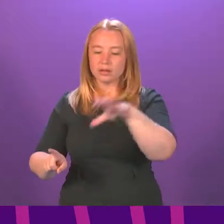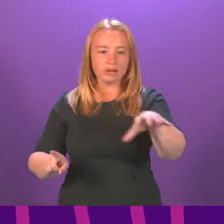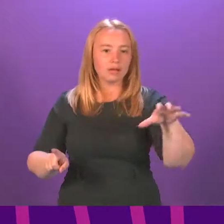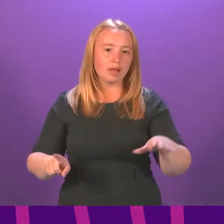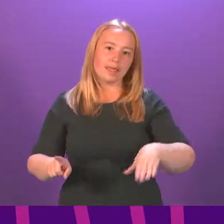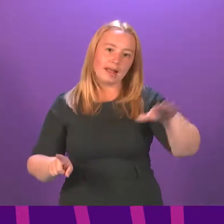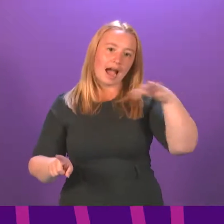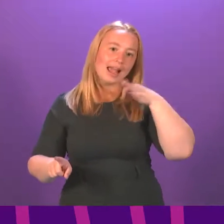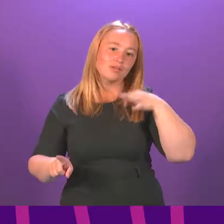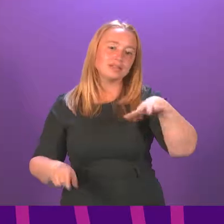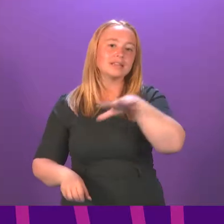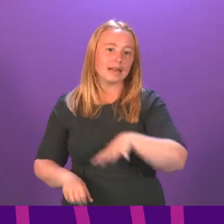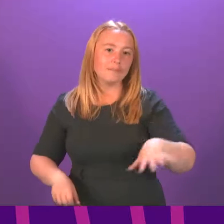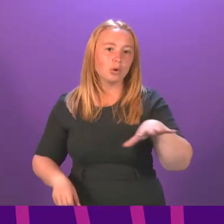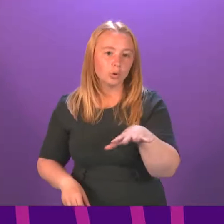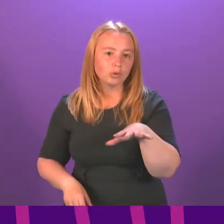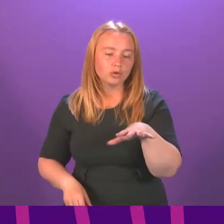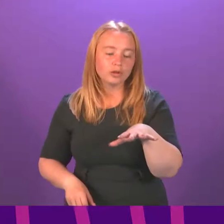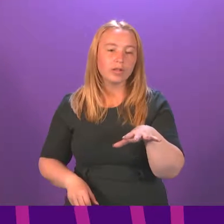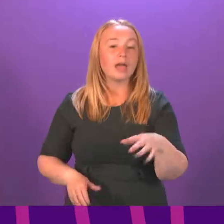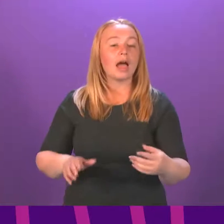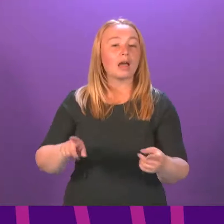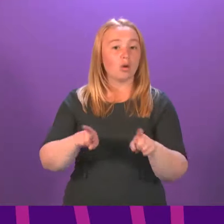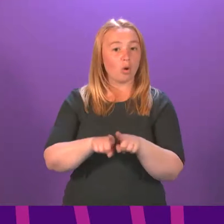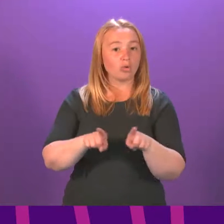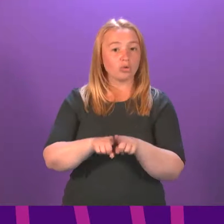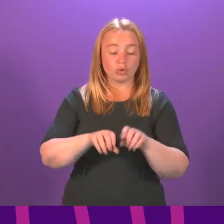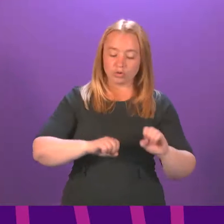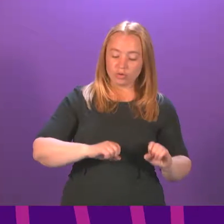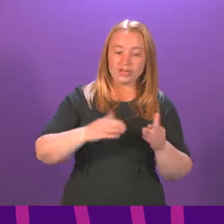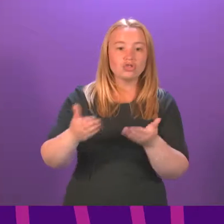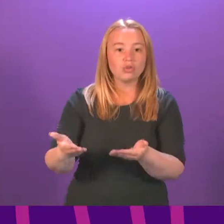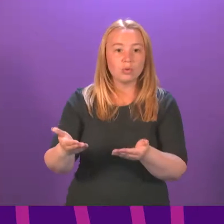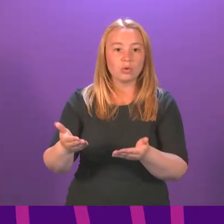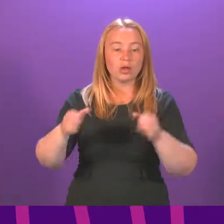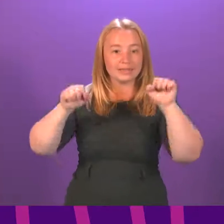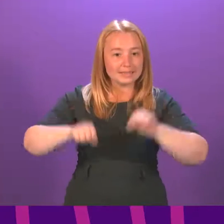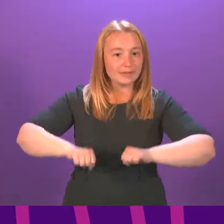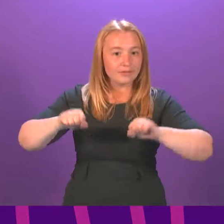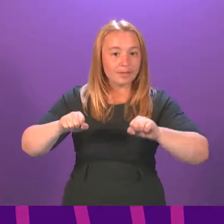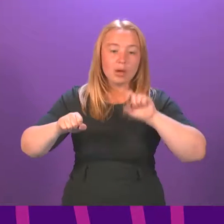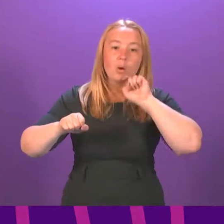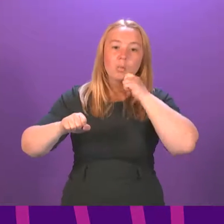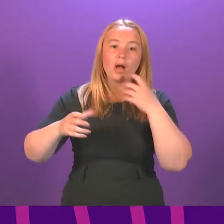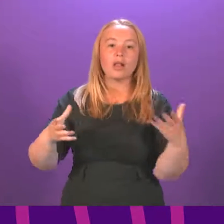And importantly, as part of the distribution of defibrillators, there will be a training package alongside to help